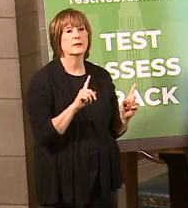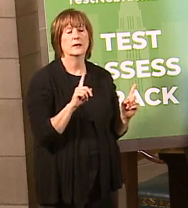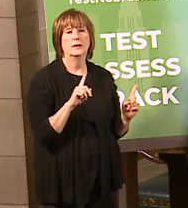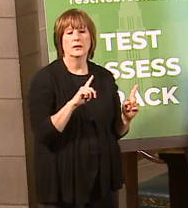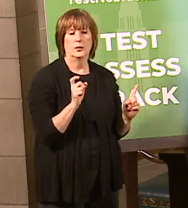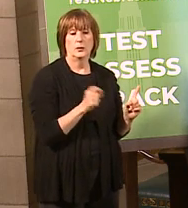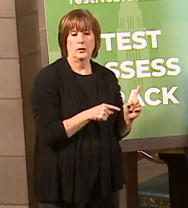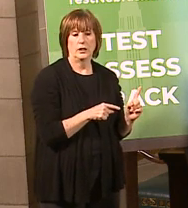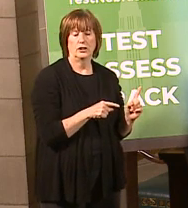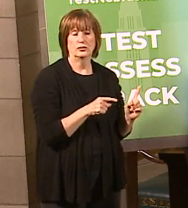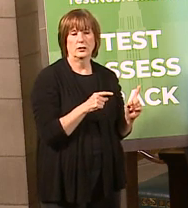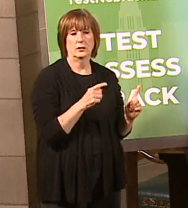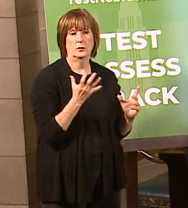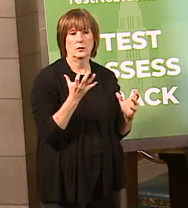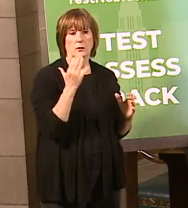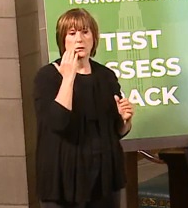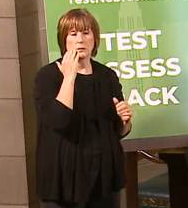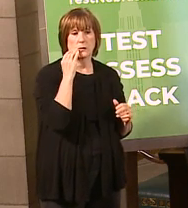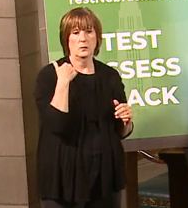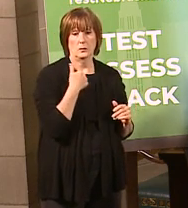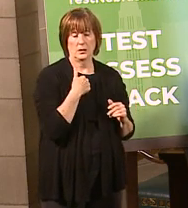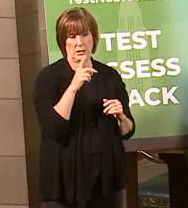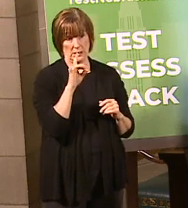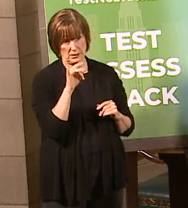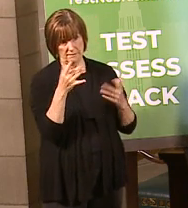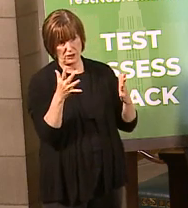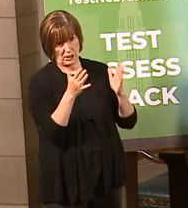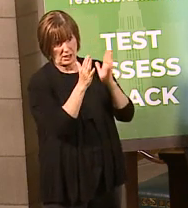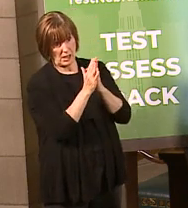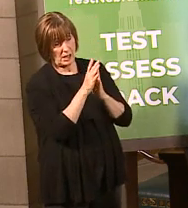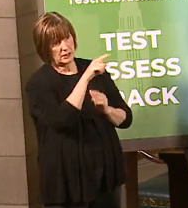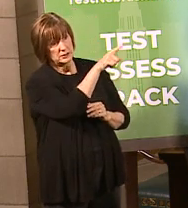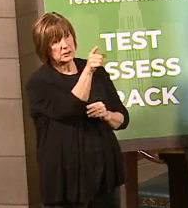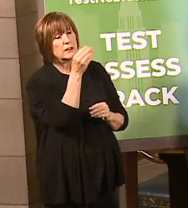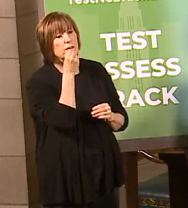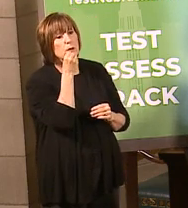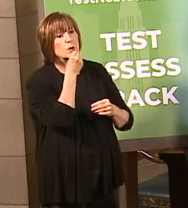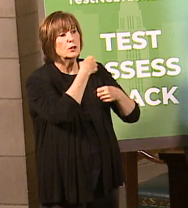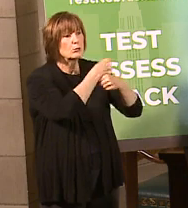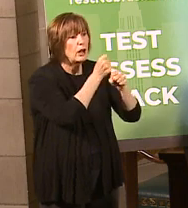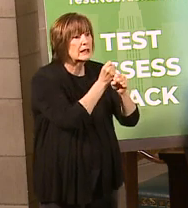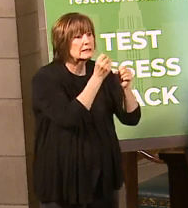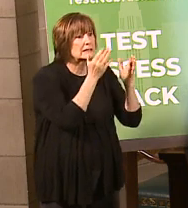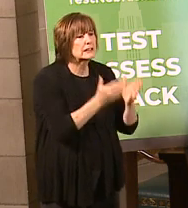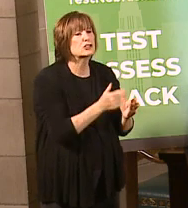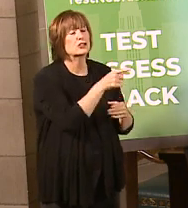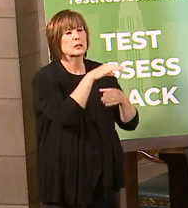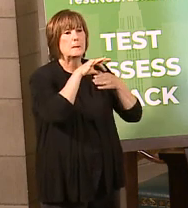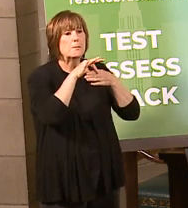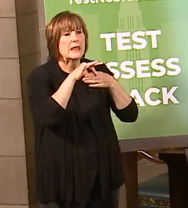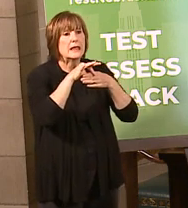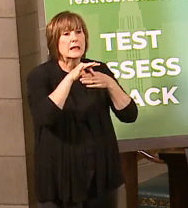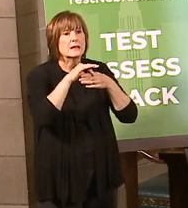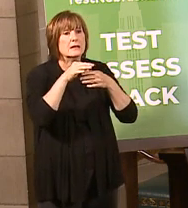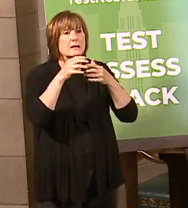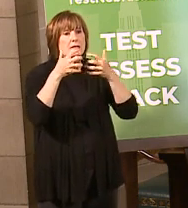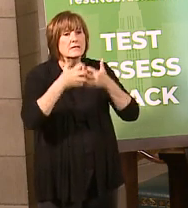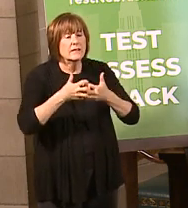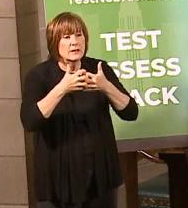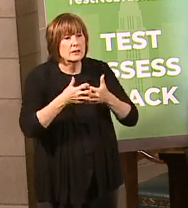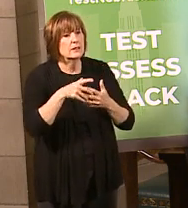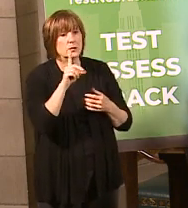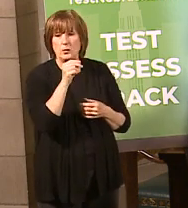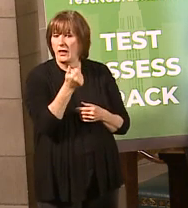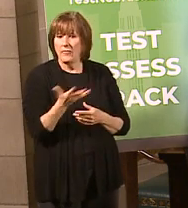So Aaron Duffy is wanting to know if we've asked food processors and meat processors to do anything specifically. Actually, this is why we